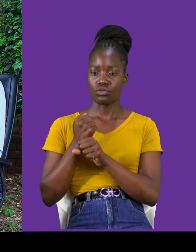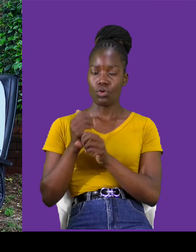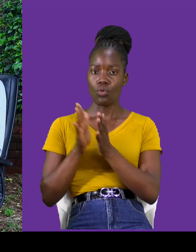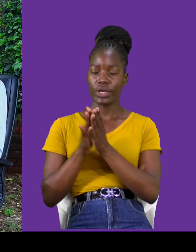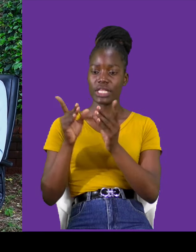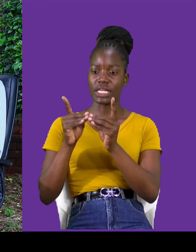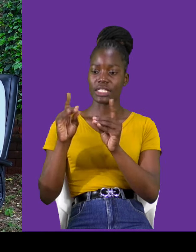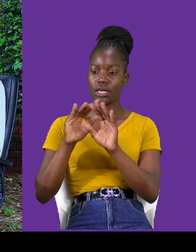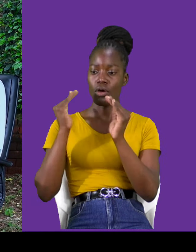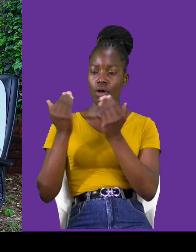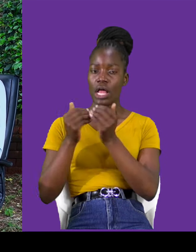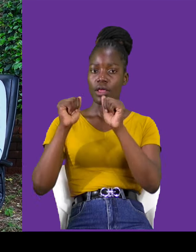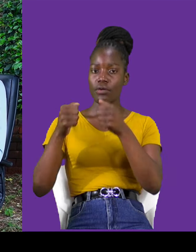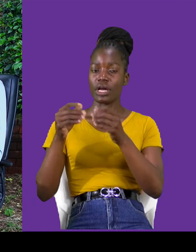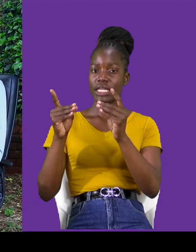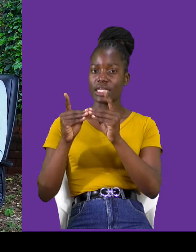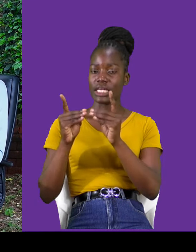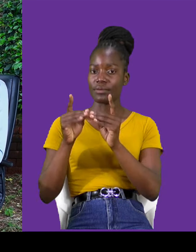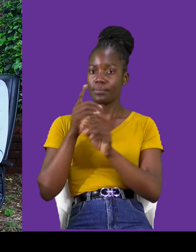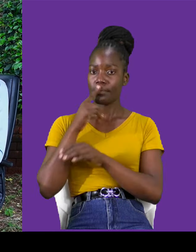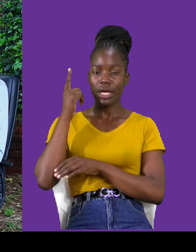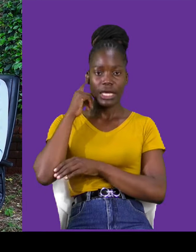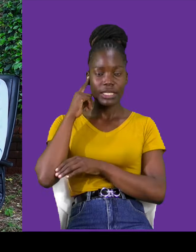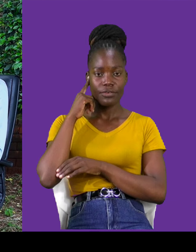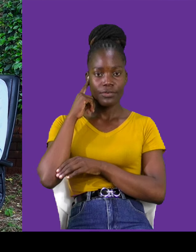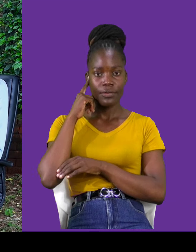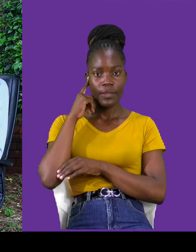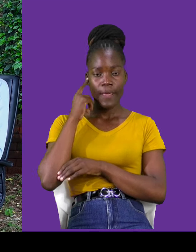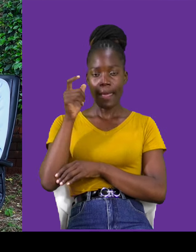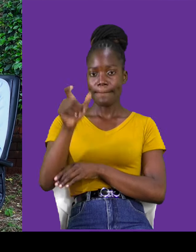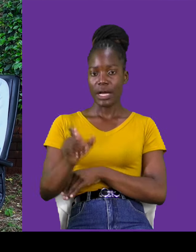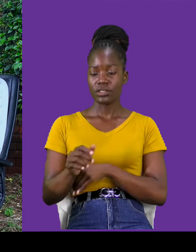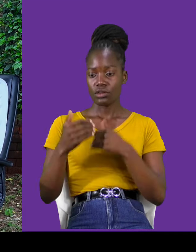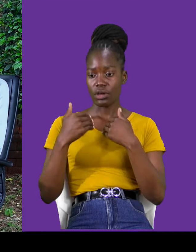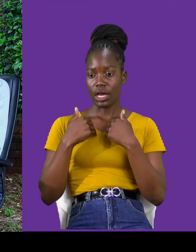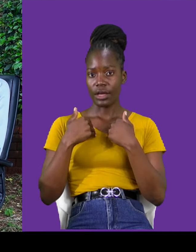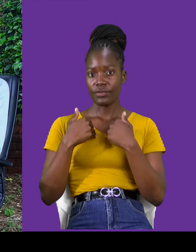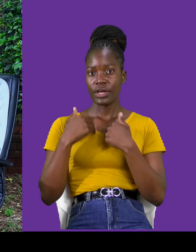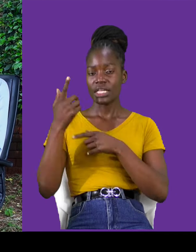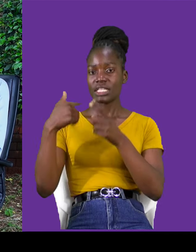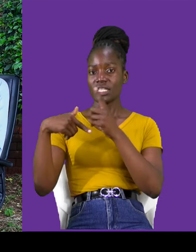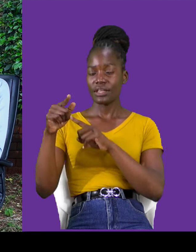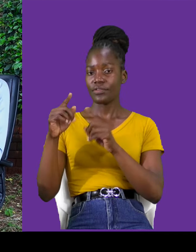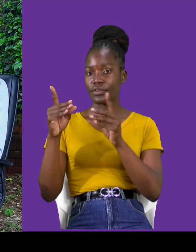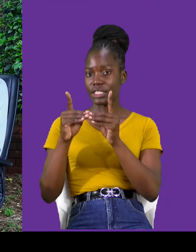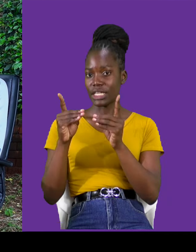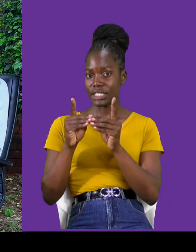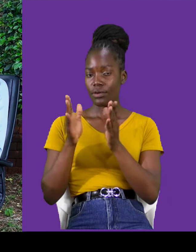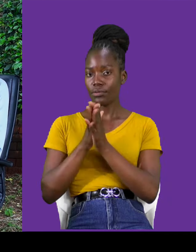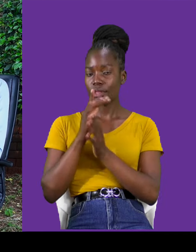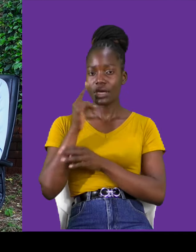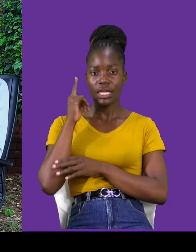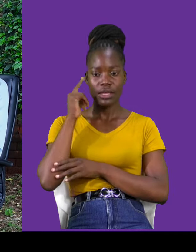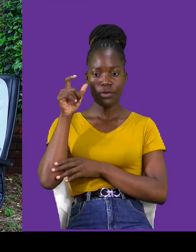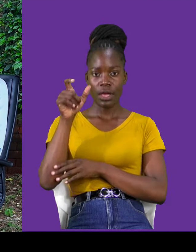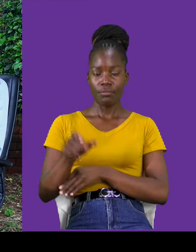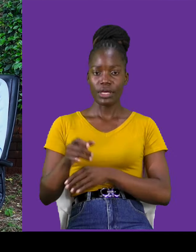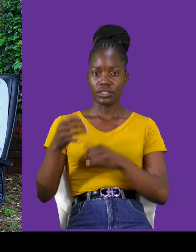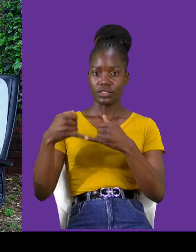you can date a deaf person, you can have a very successful dating experience with a deaf person, so try it out, go there, be free,